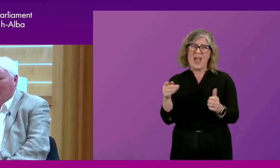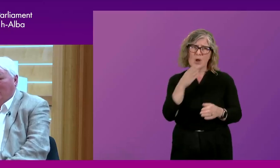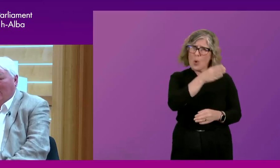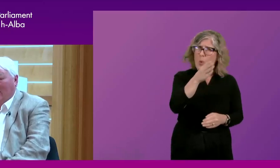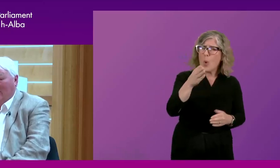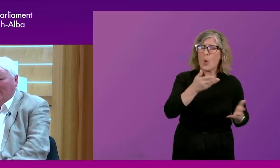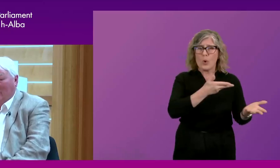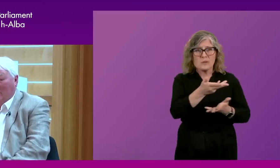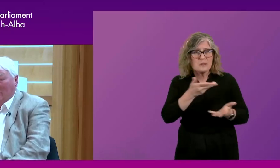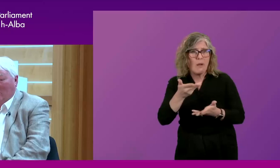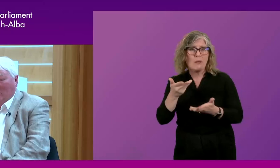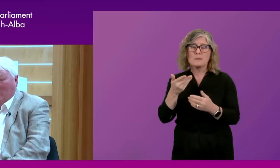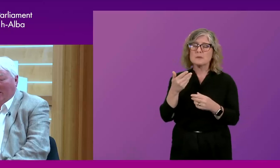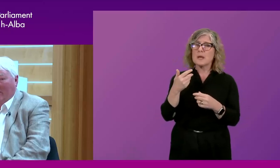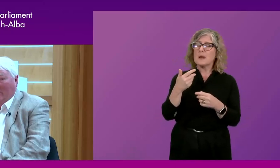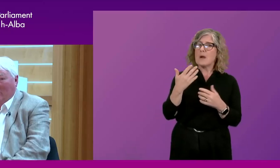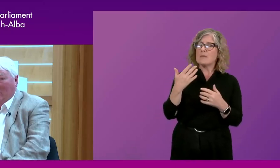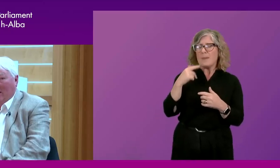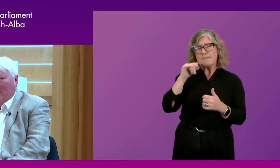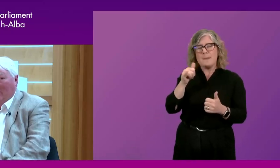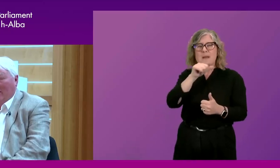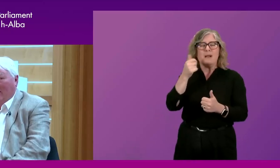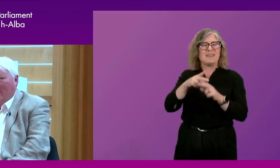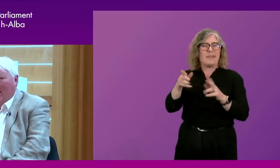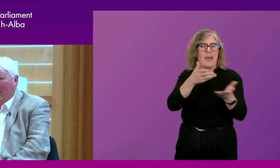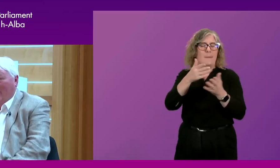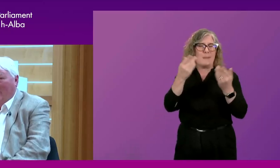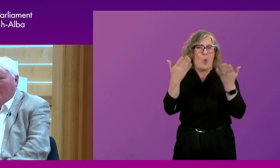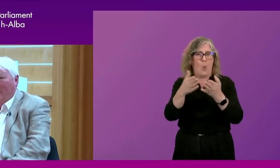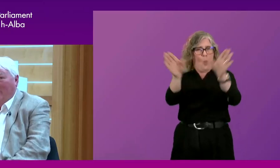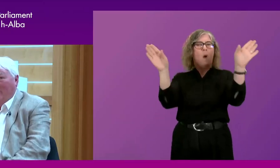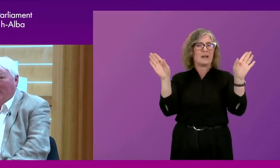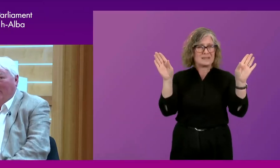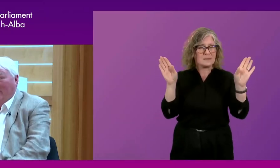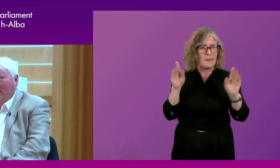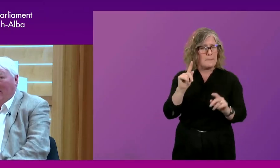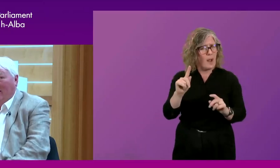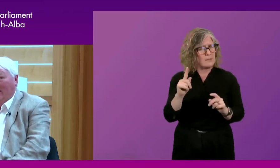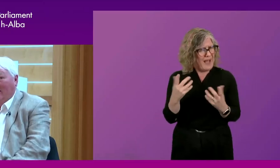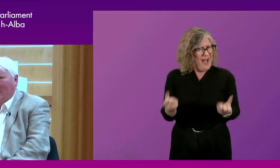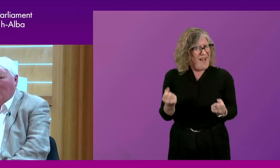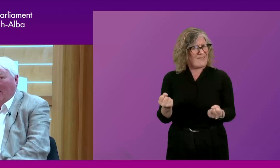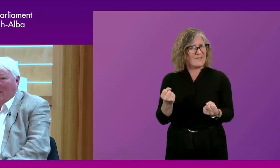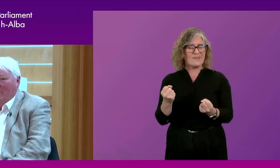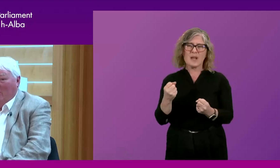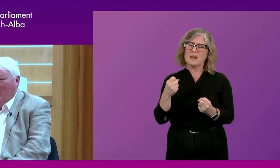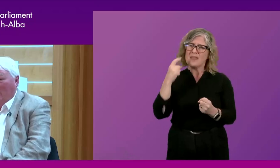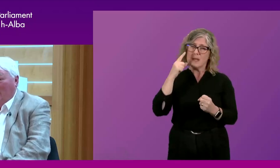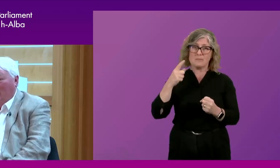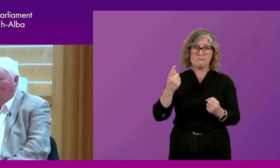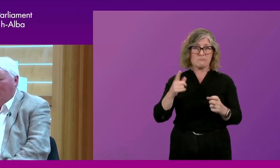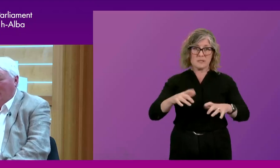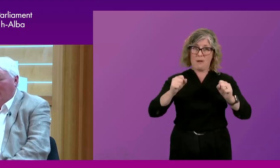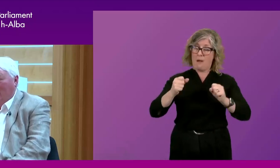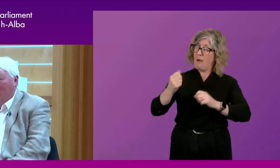to see them, as I mentioned earlier, consult with a wider group. But, you know, again, from the early days, I think I'm going